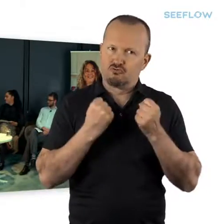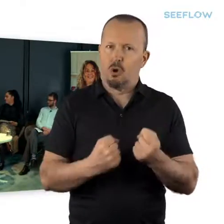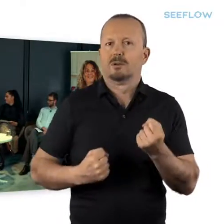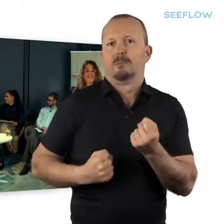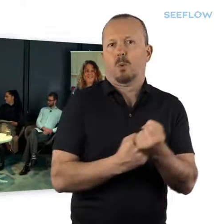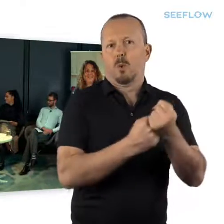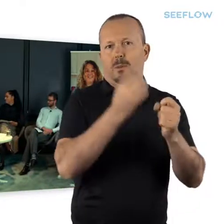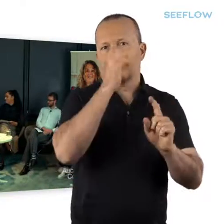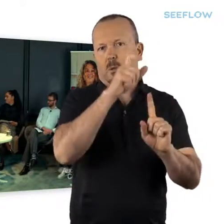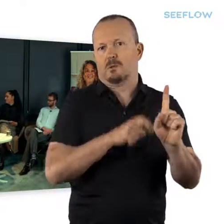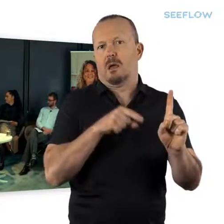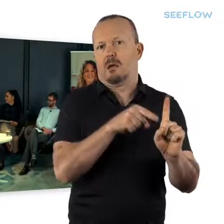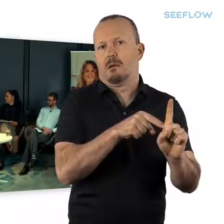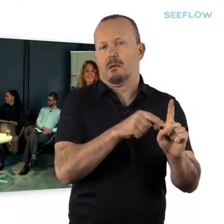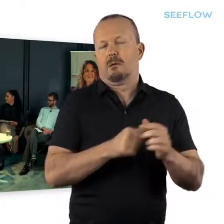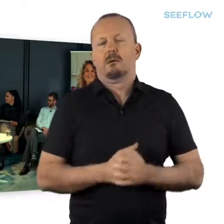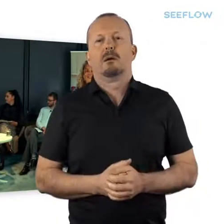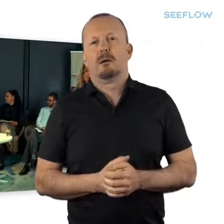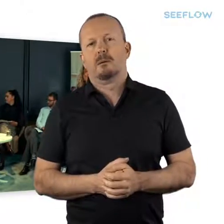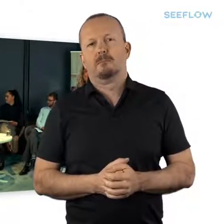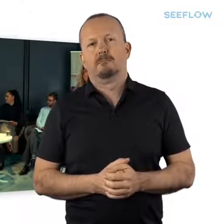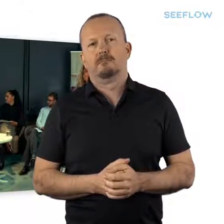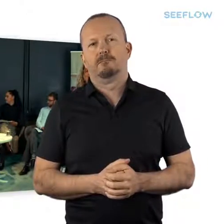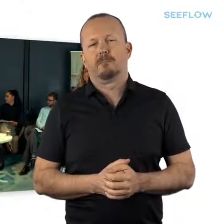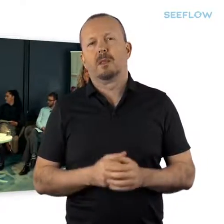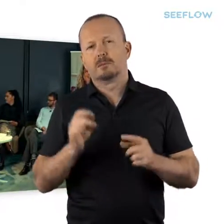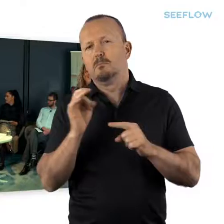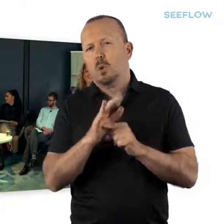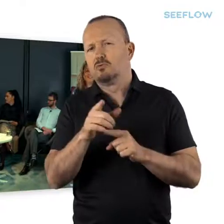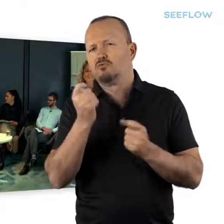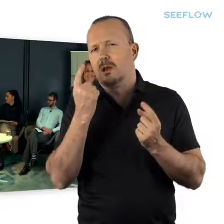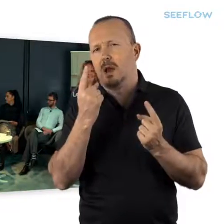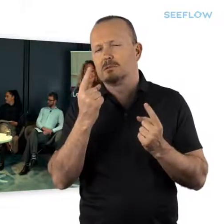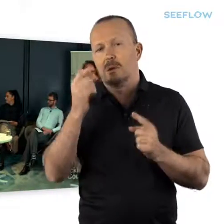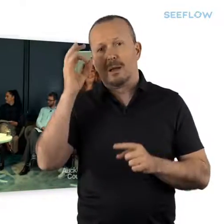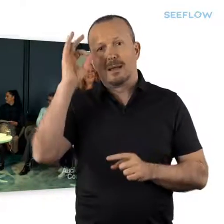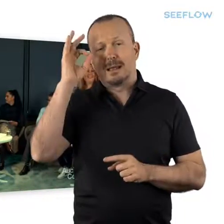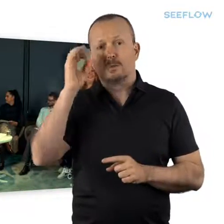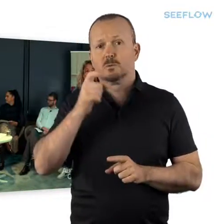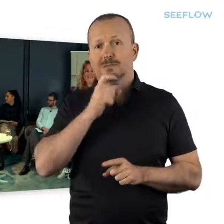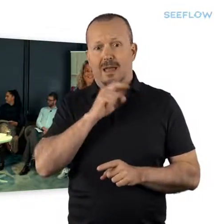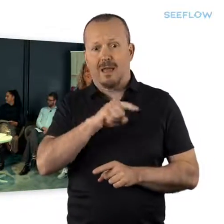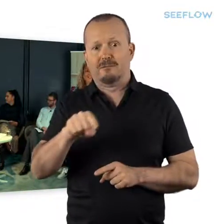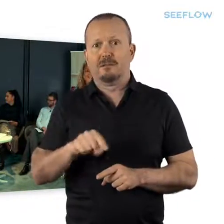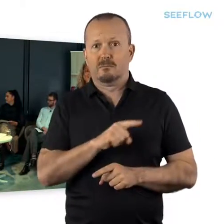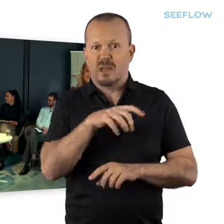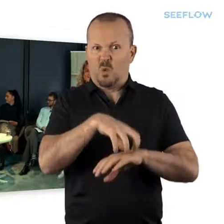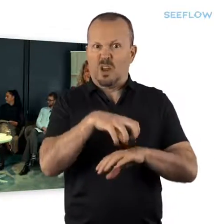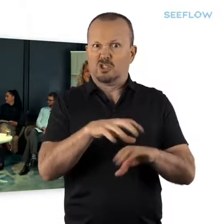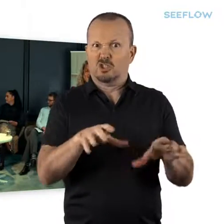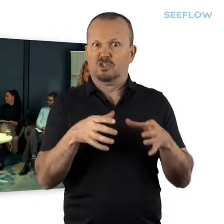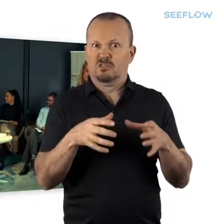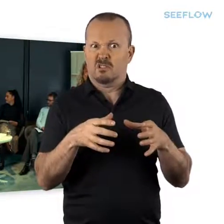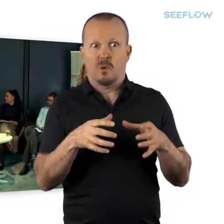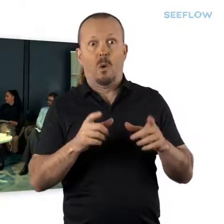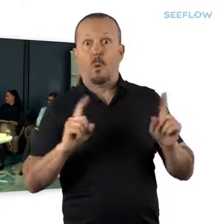councillor. And it's important to realise that the council staff, as an organisation,